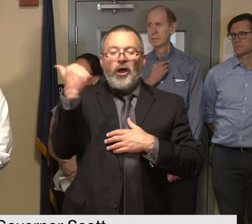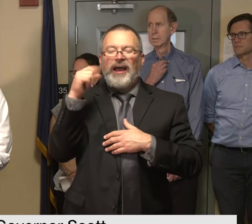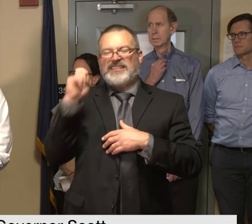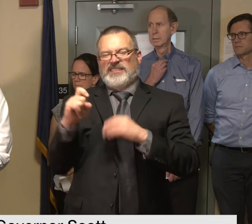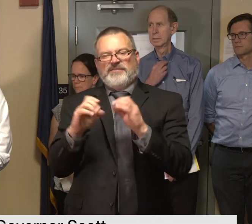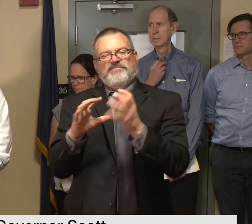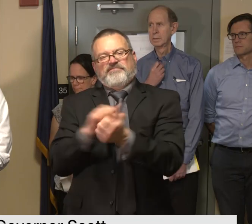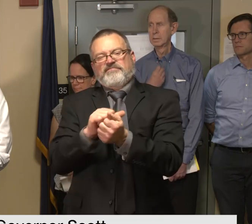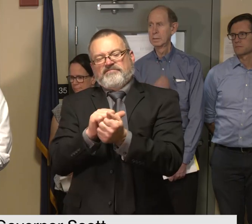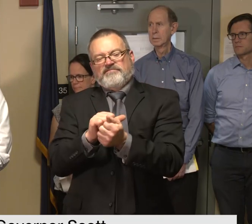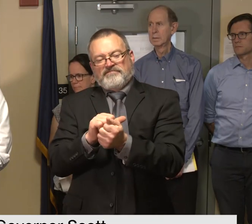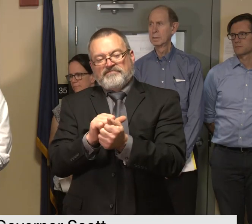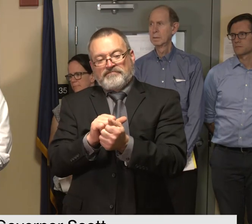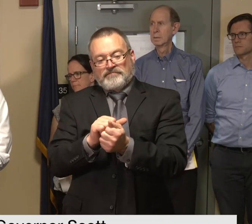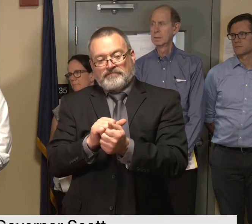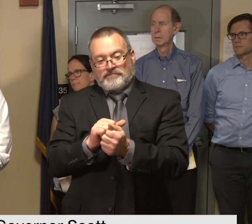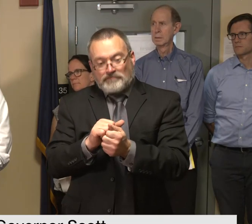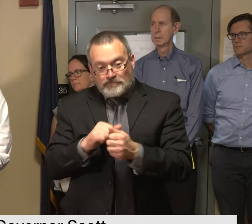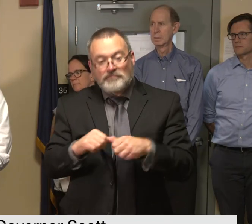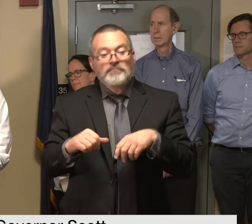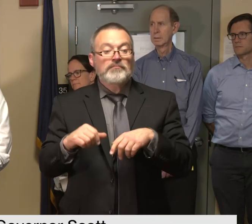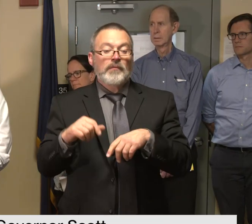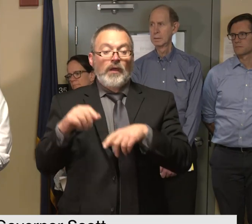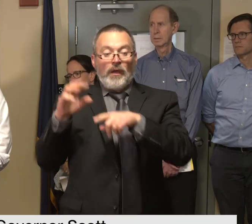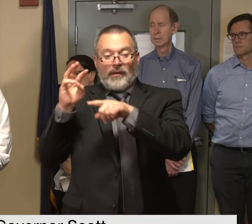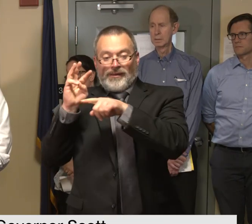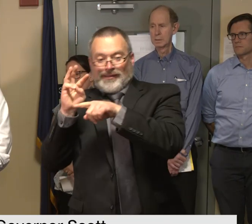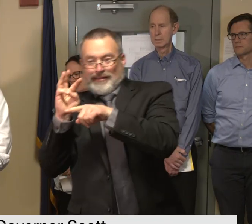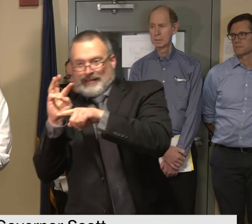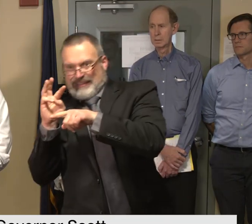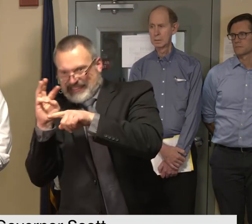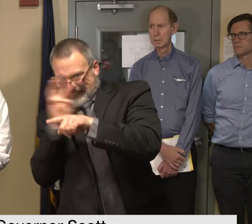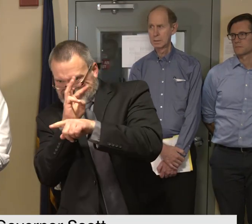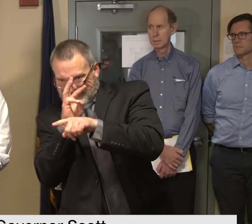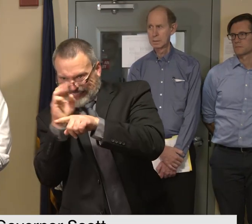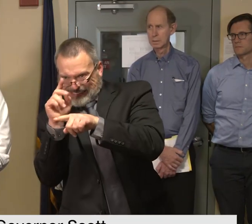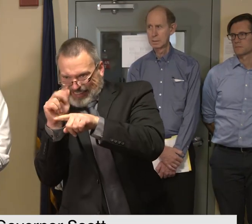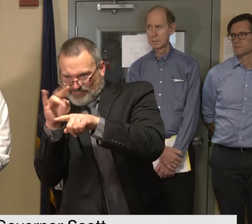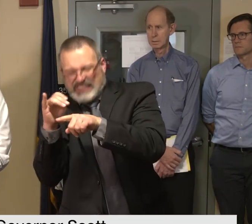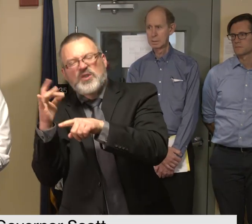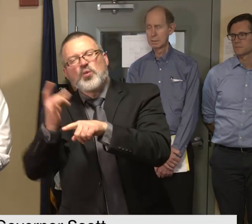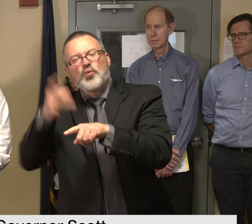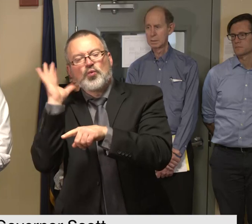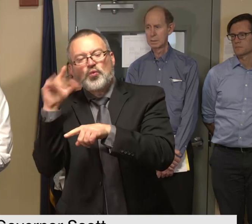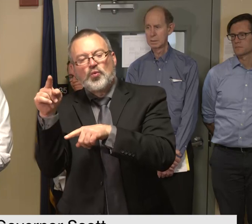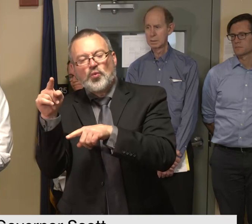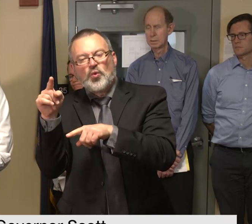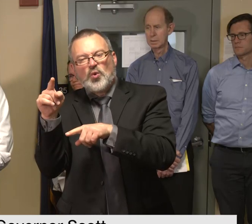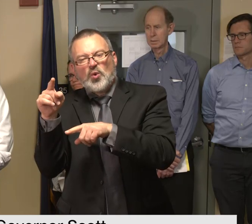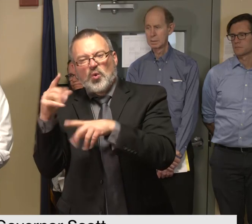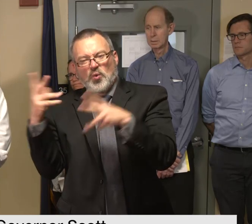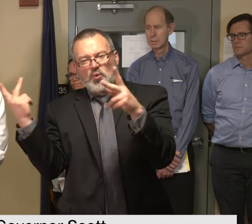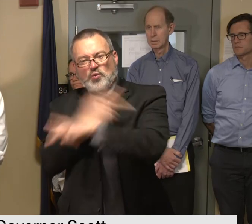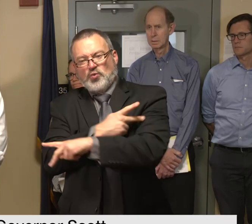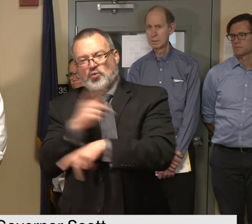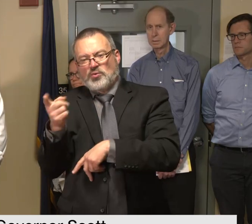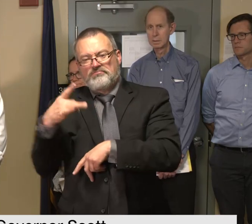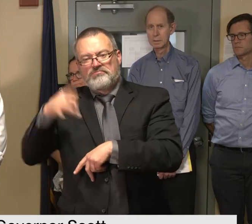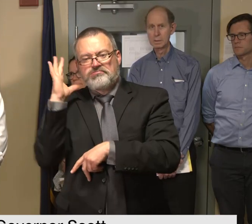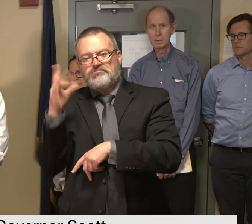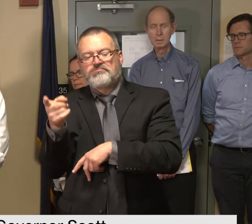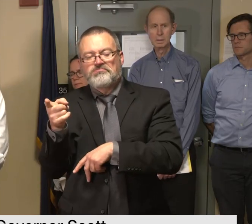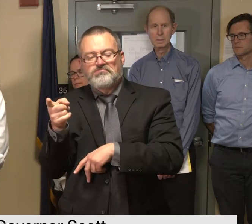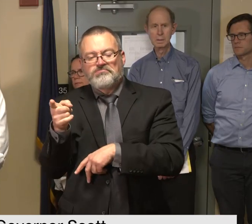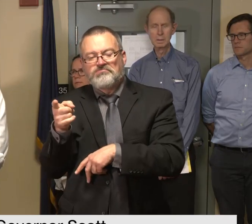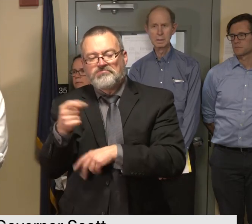in west danville there's a fairly significant spot that has been destroyed the